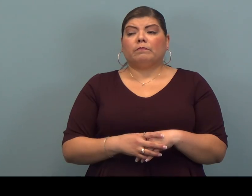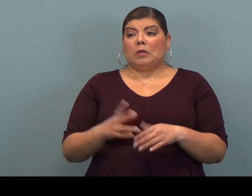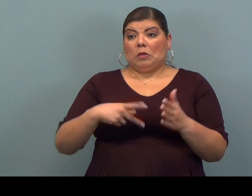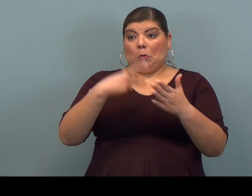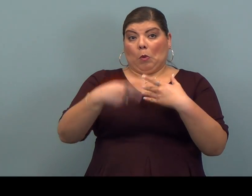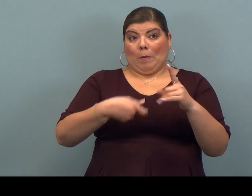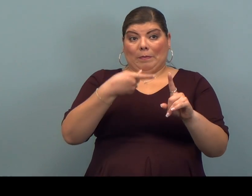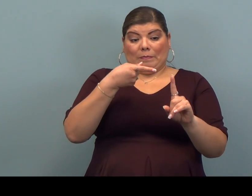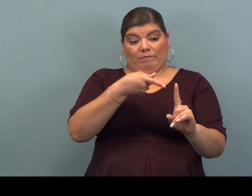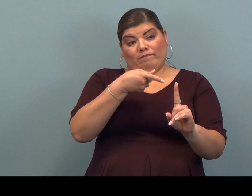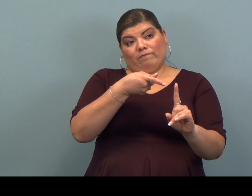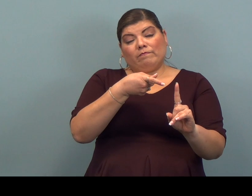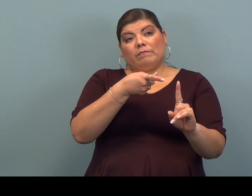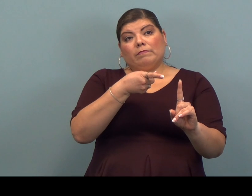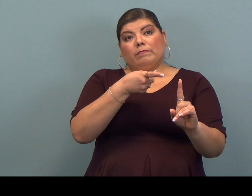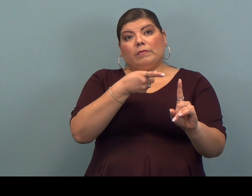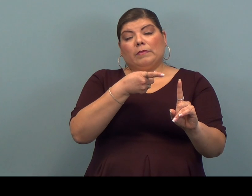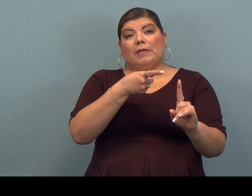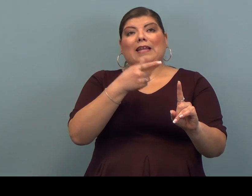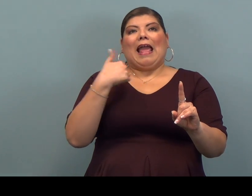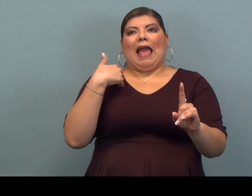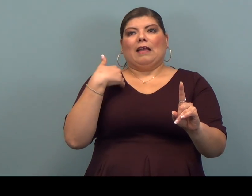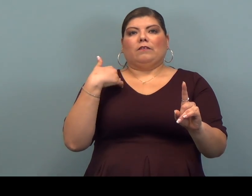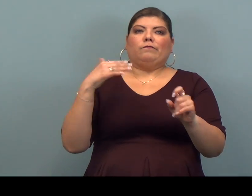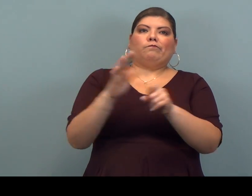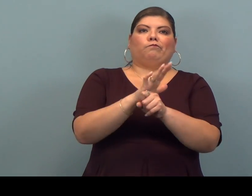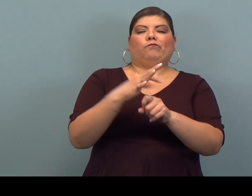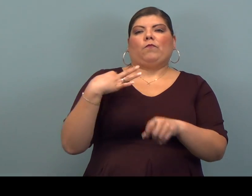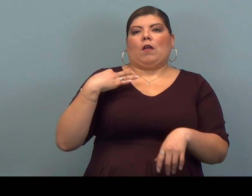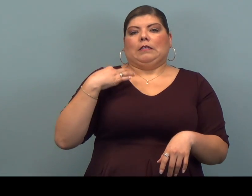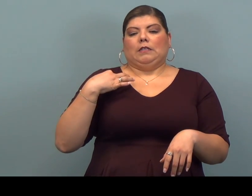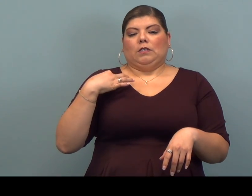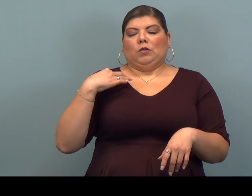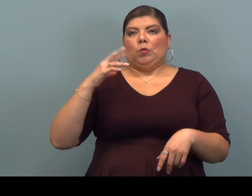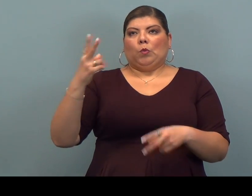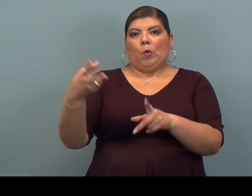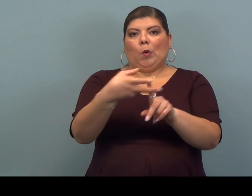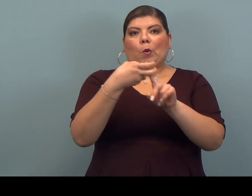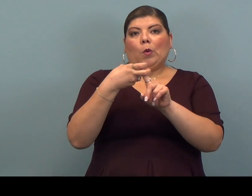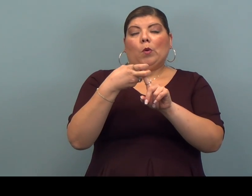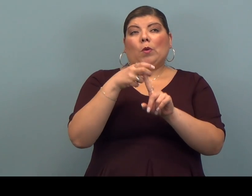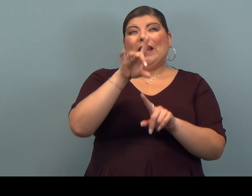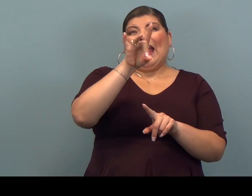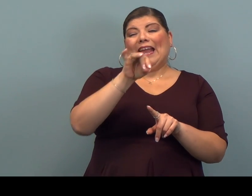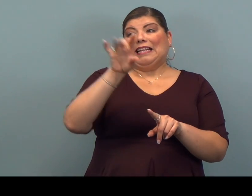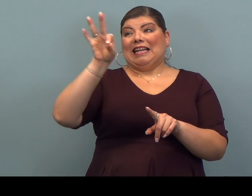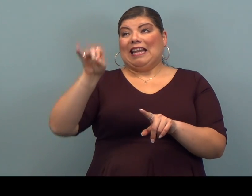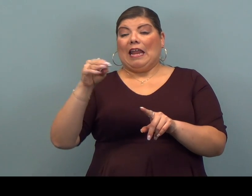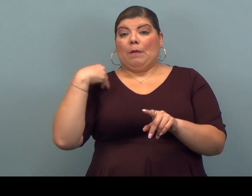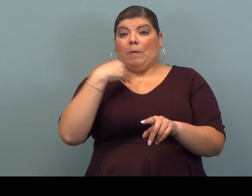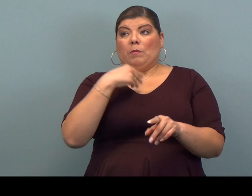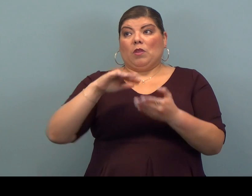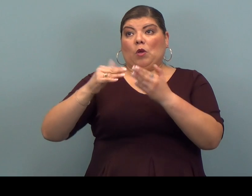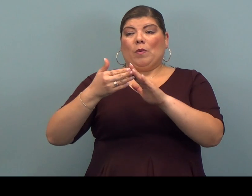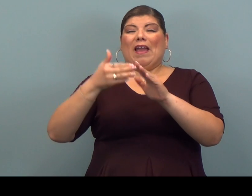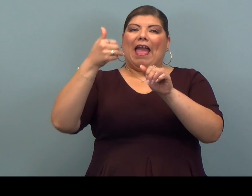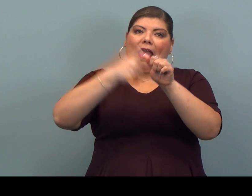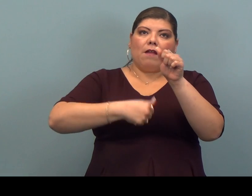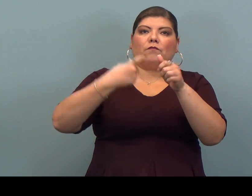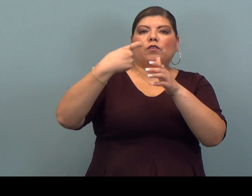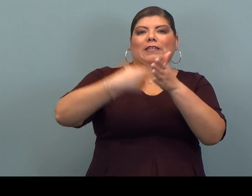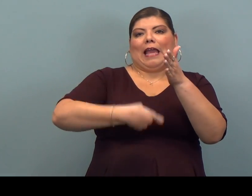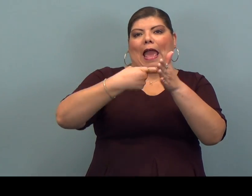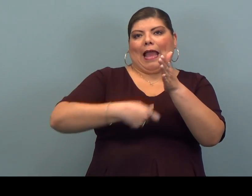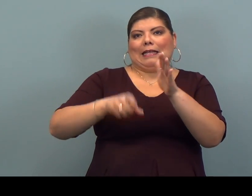The program is powered by volunteers. We recruit 80 to 90 members of the community every